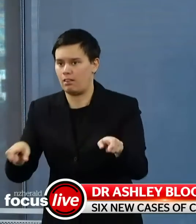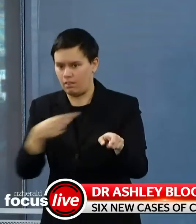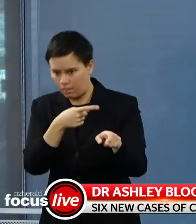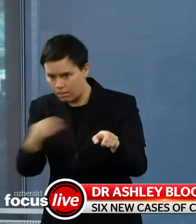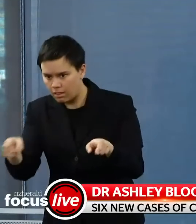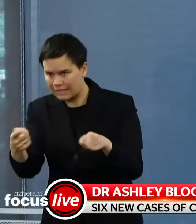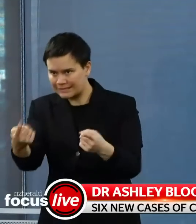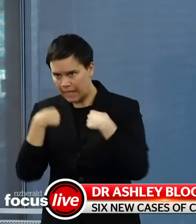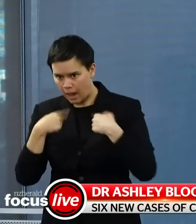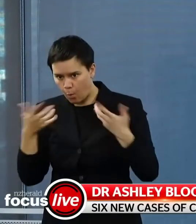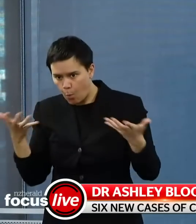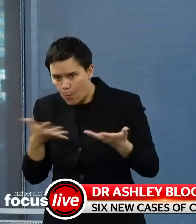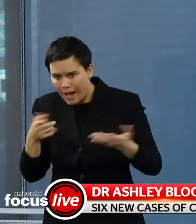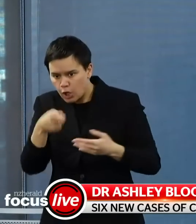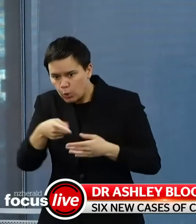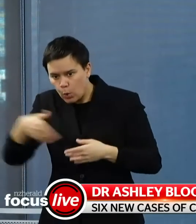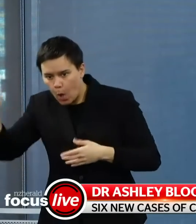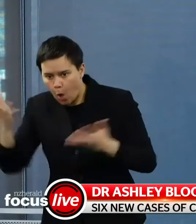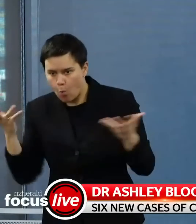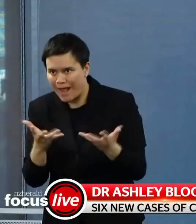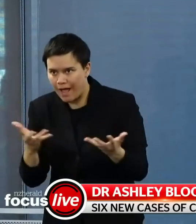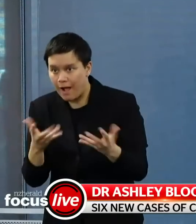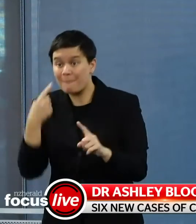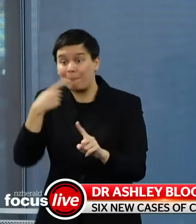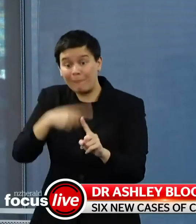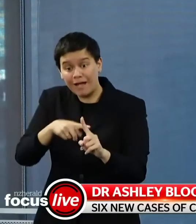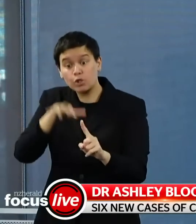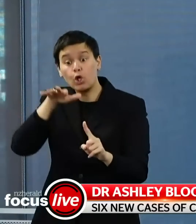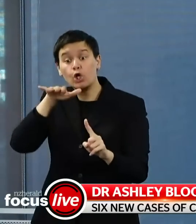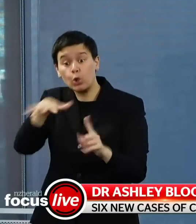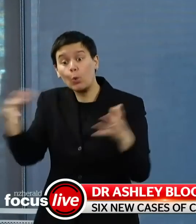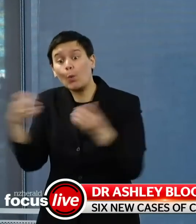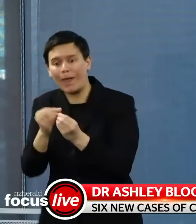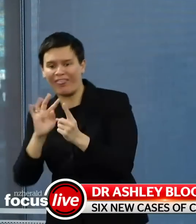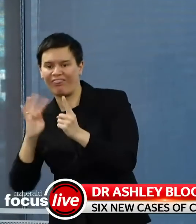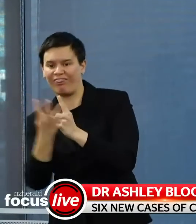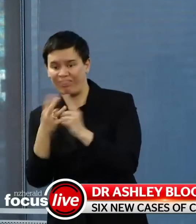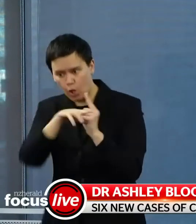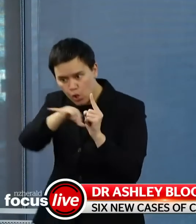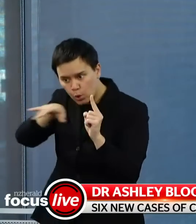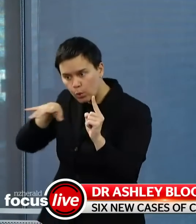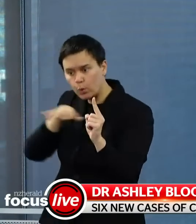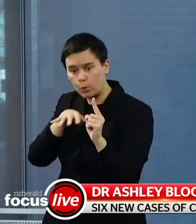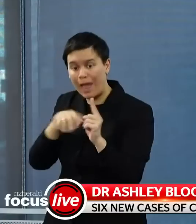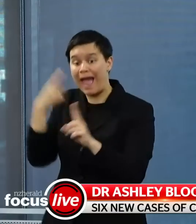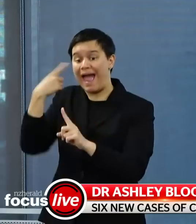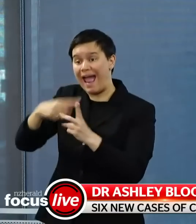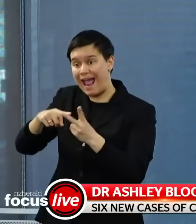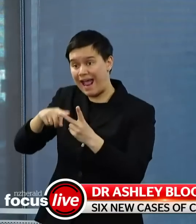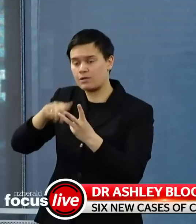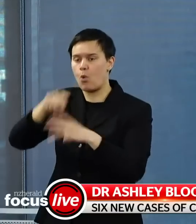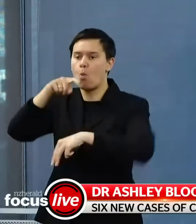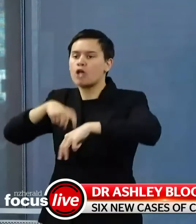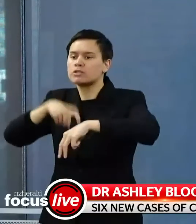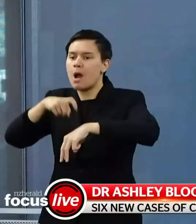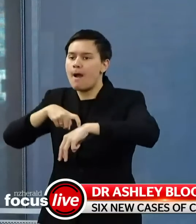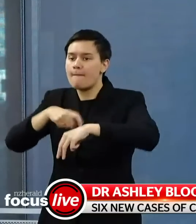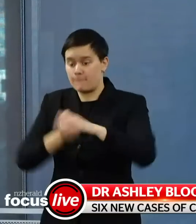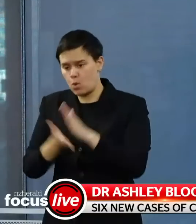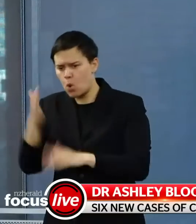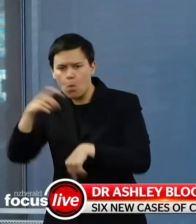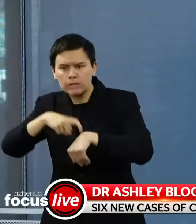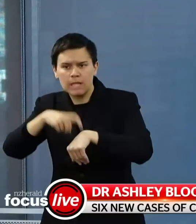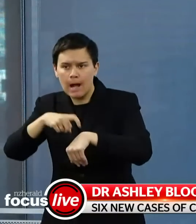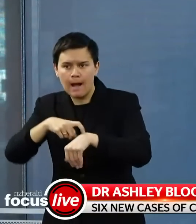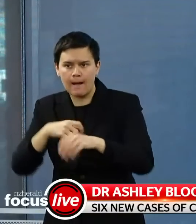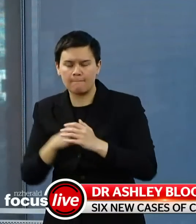where you have been but who you were with and at what times. And on that note it's encouraging we continue to see